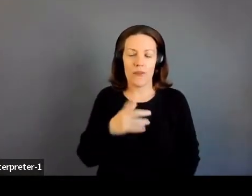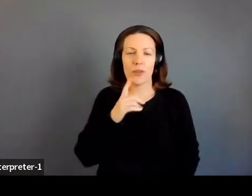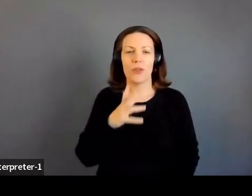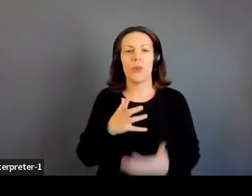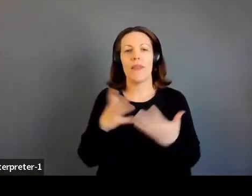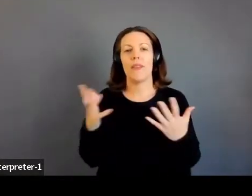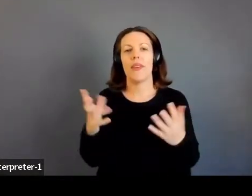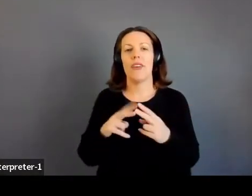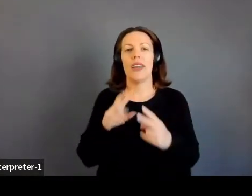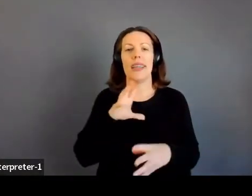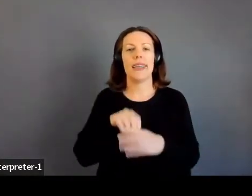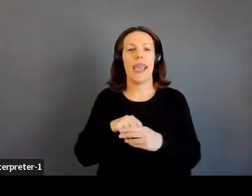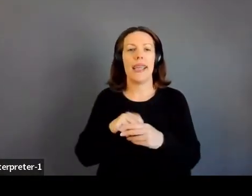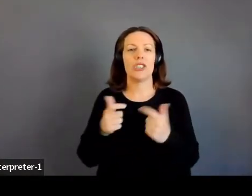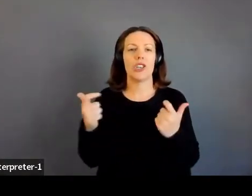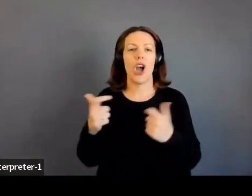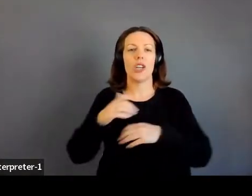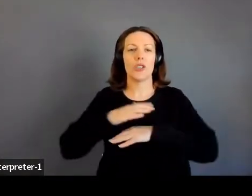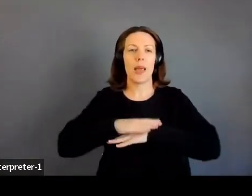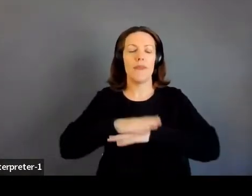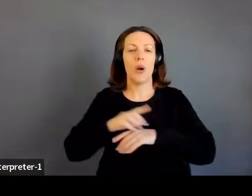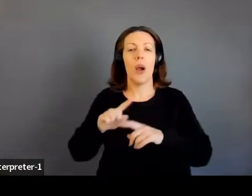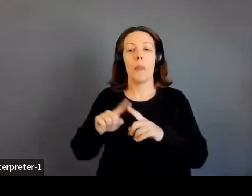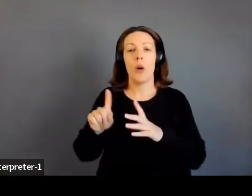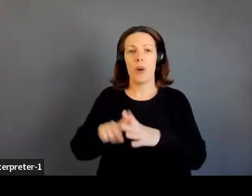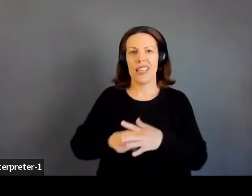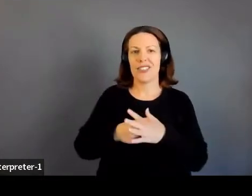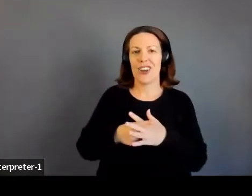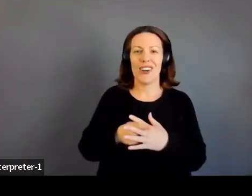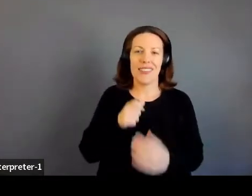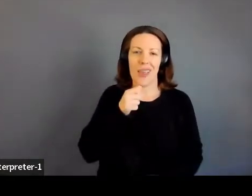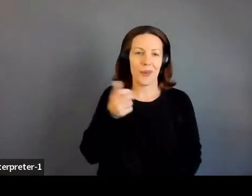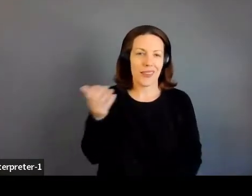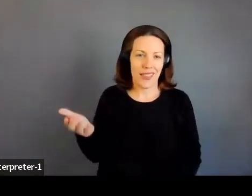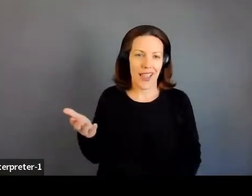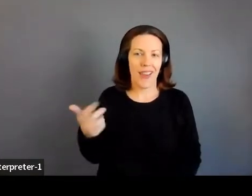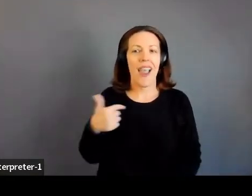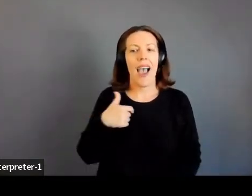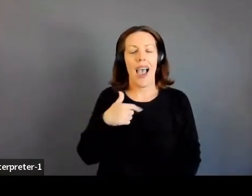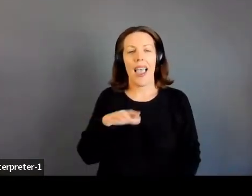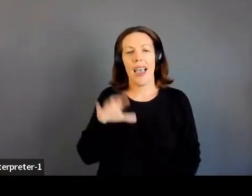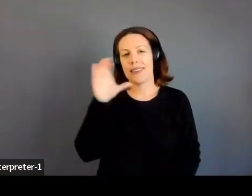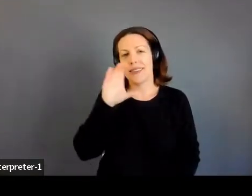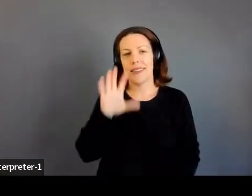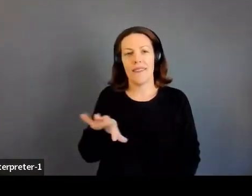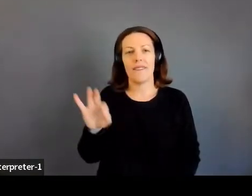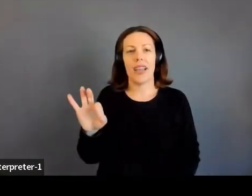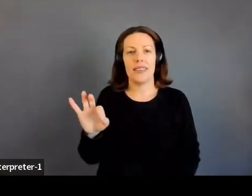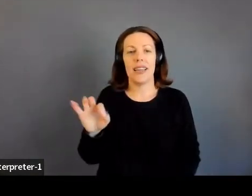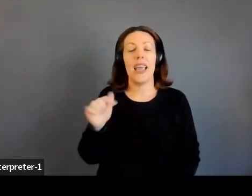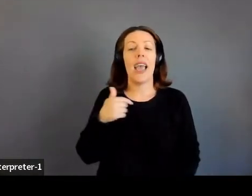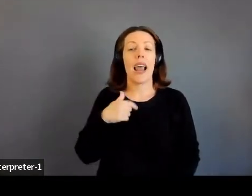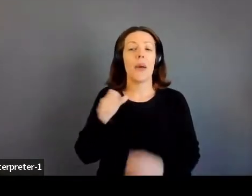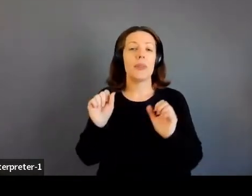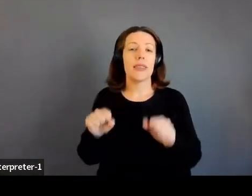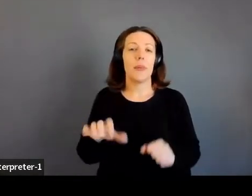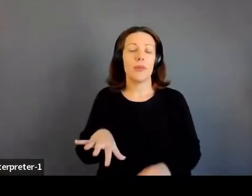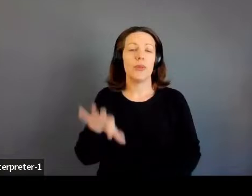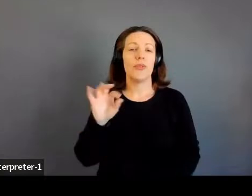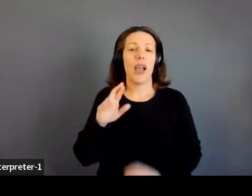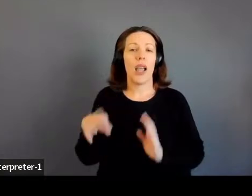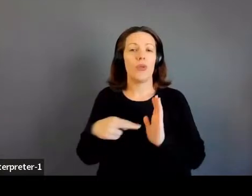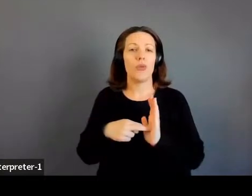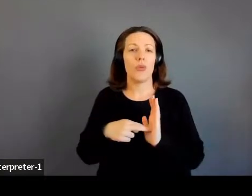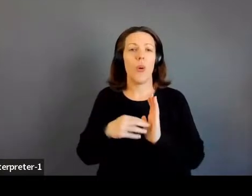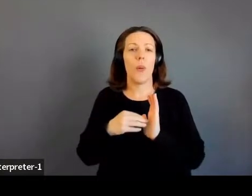engaged and large platform. But when I first started, that didn't exist. And I had to find it. And I was able to sort of find role models